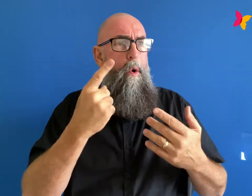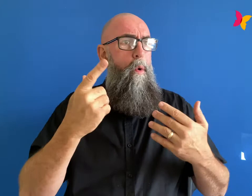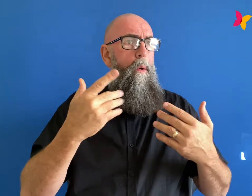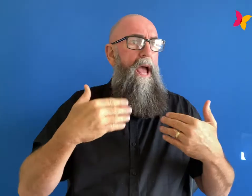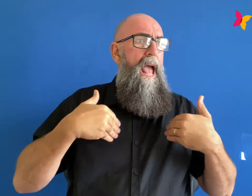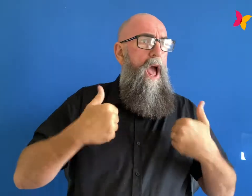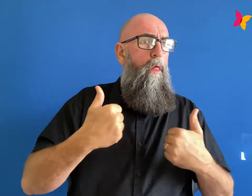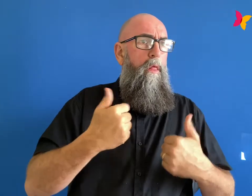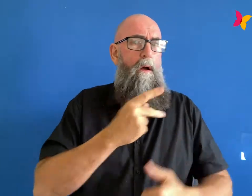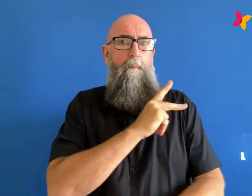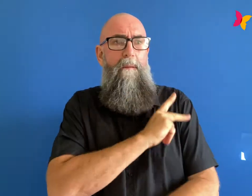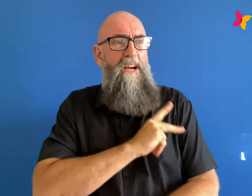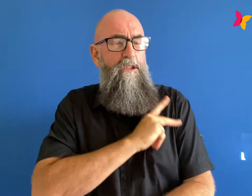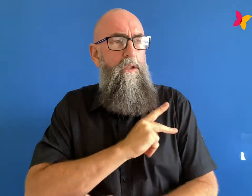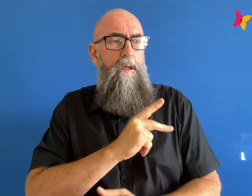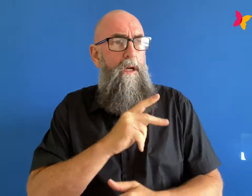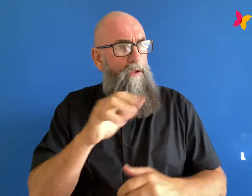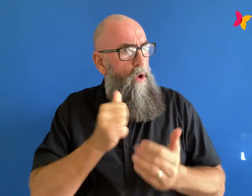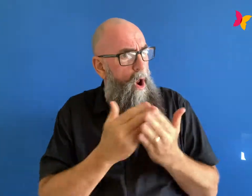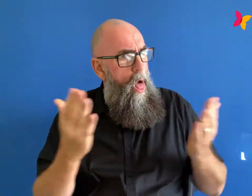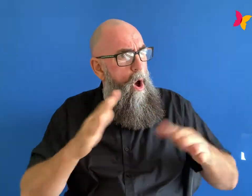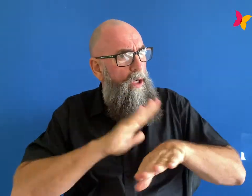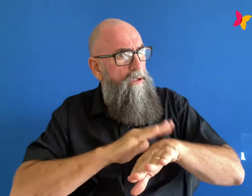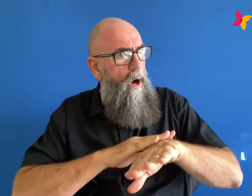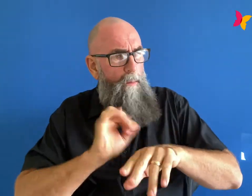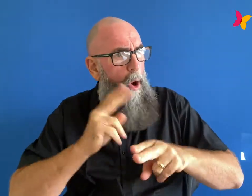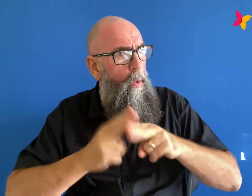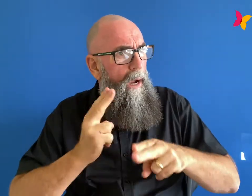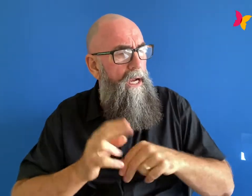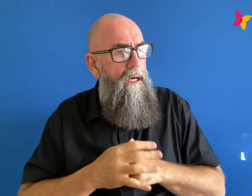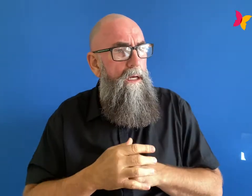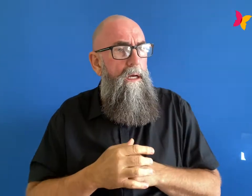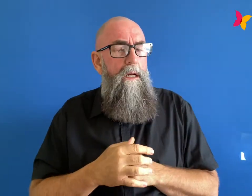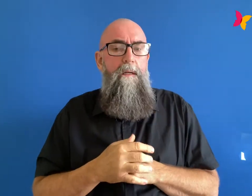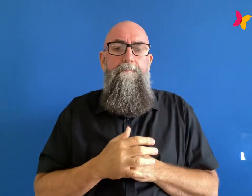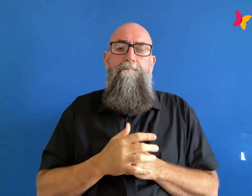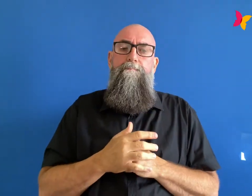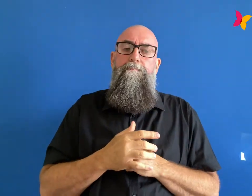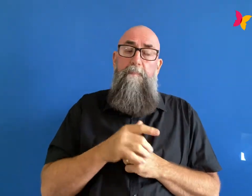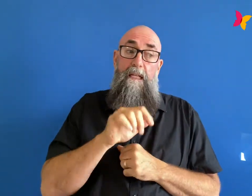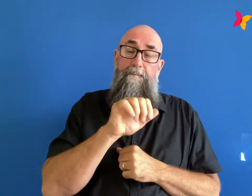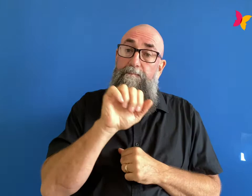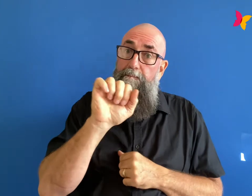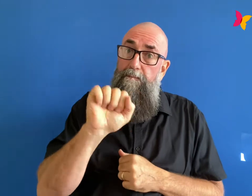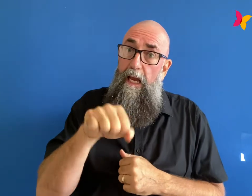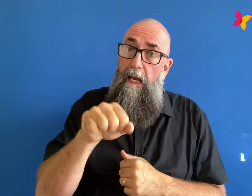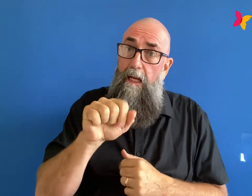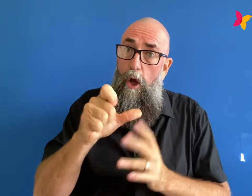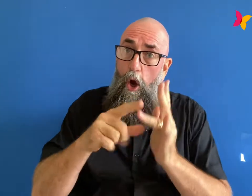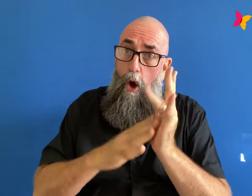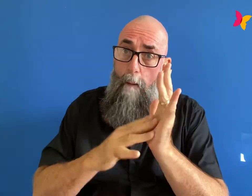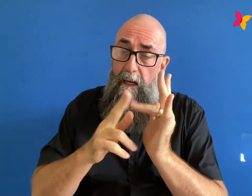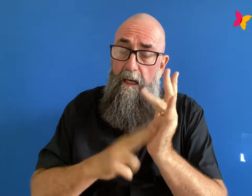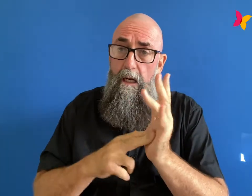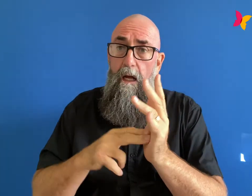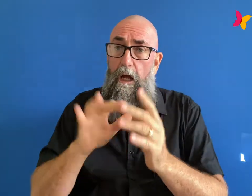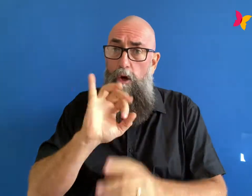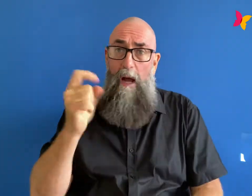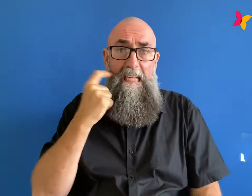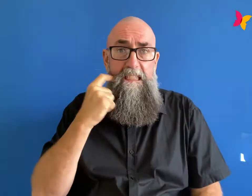common a couple of good tips it's not always easy to find a gp or a mental health professional that you fit with so good idea